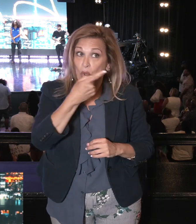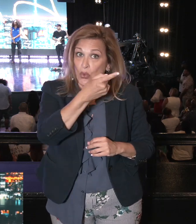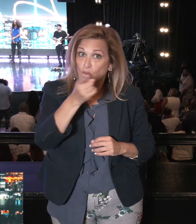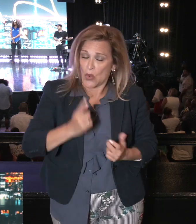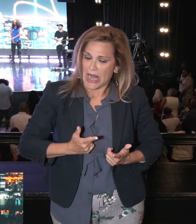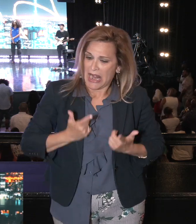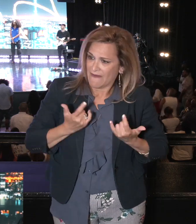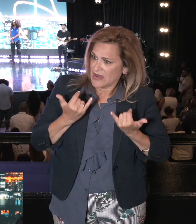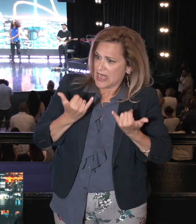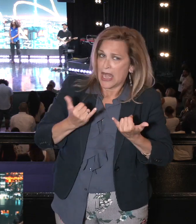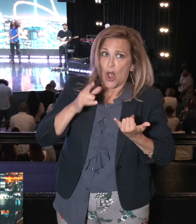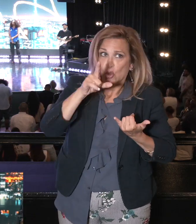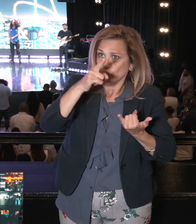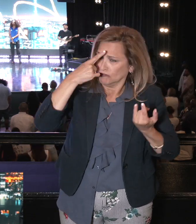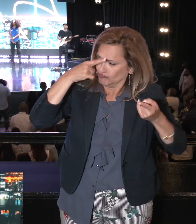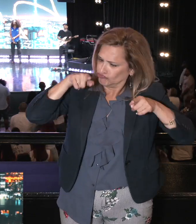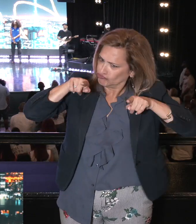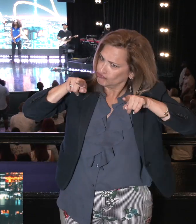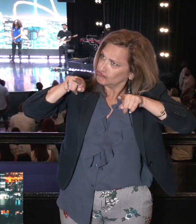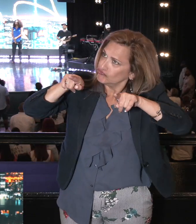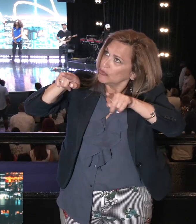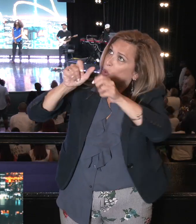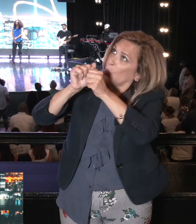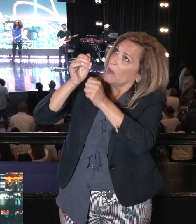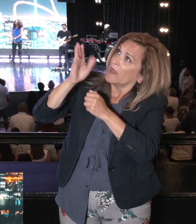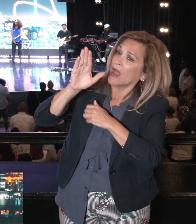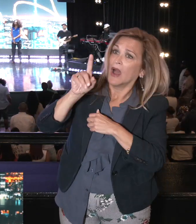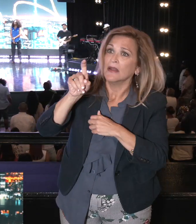I'm just saying you're aligned with God. You're aligned with the Father.